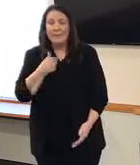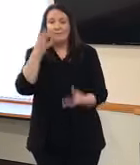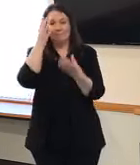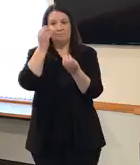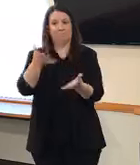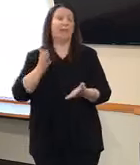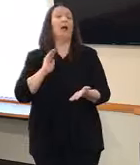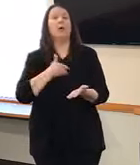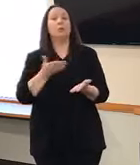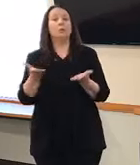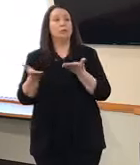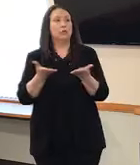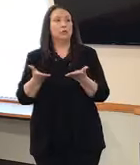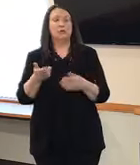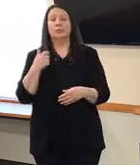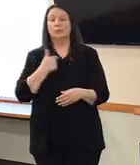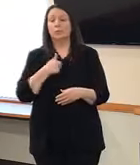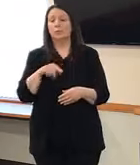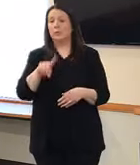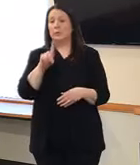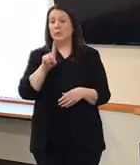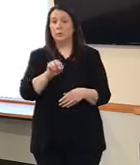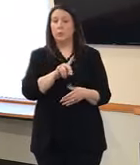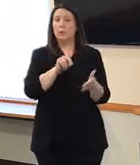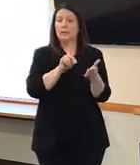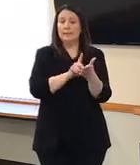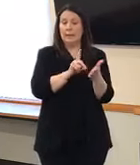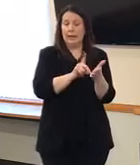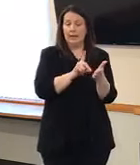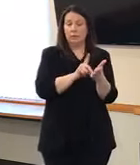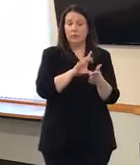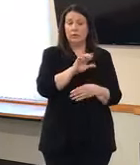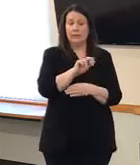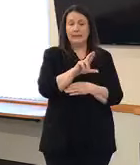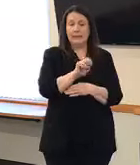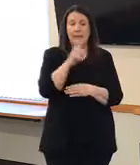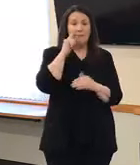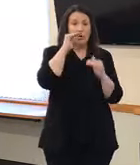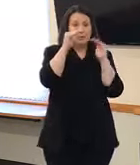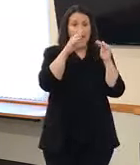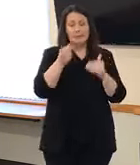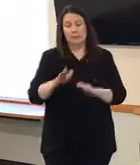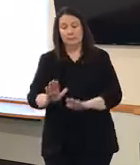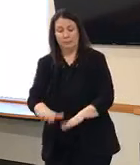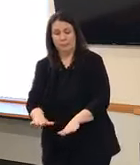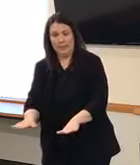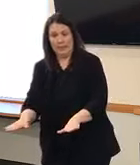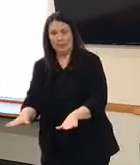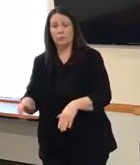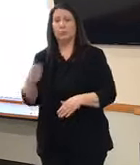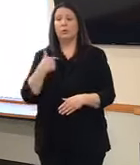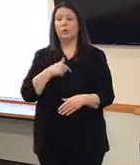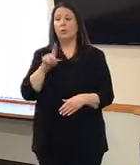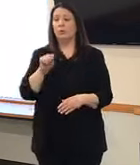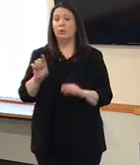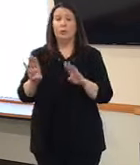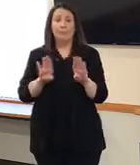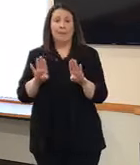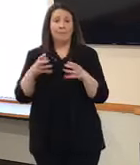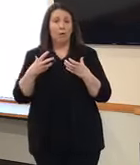you. Of course, we do primary care, including pediatrics. We do behavioral health,